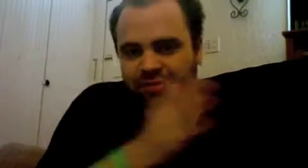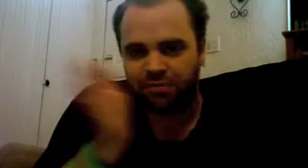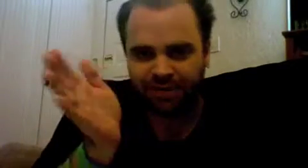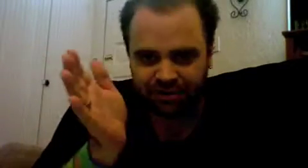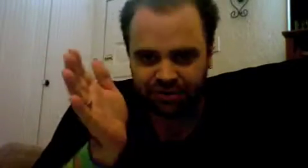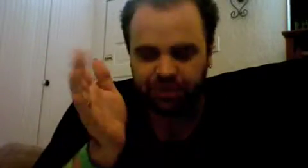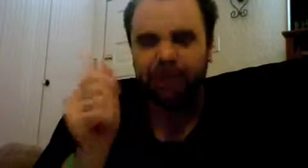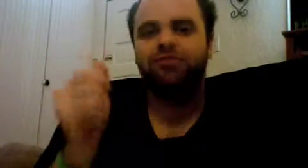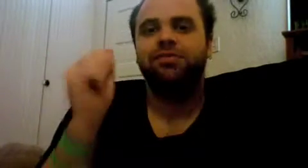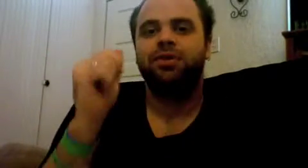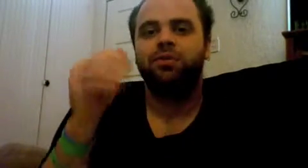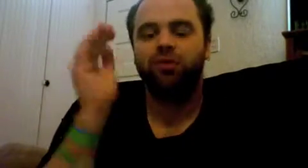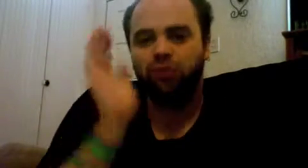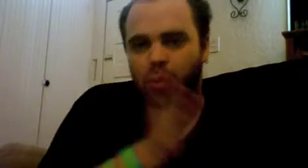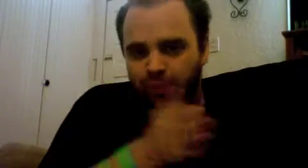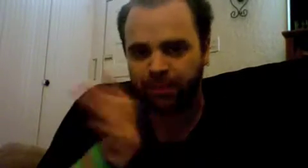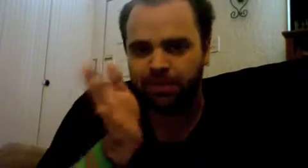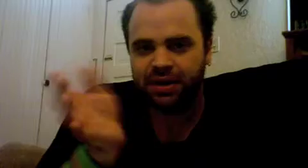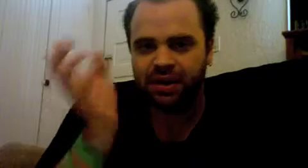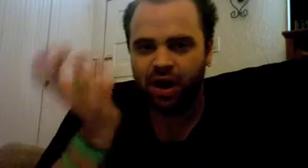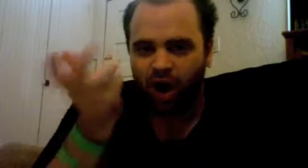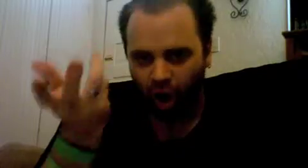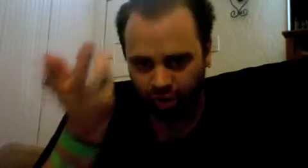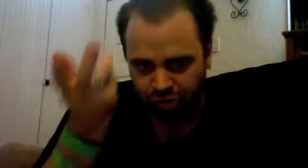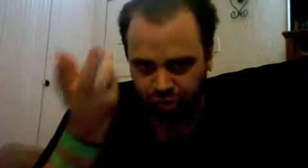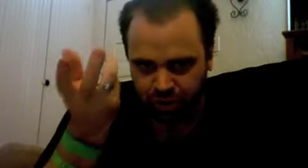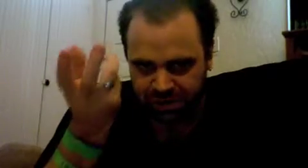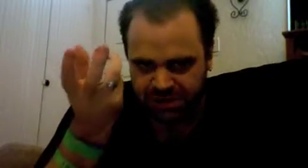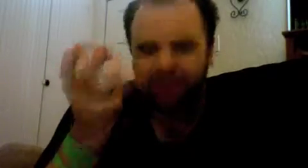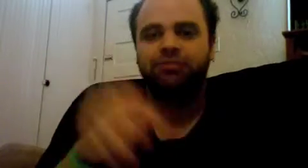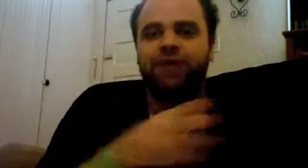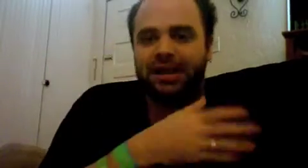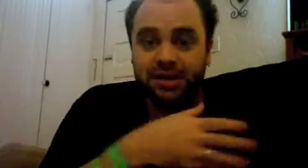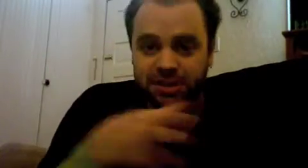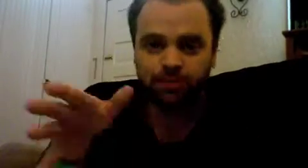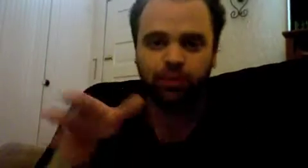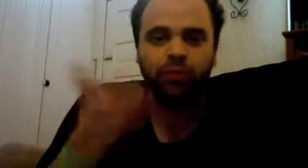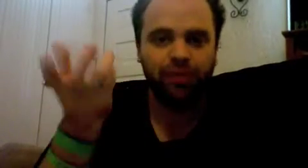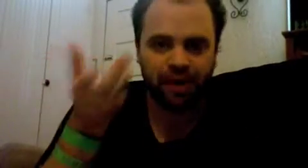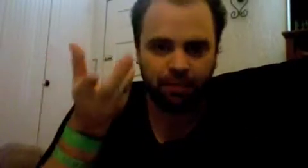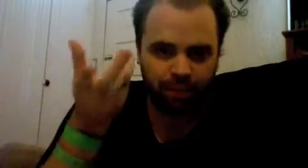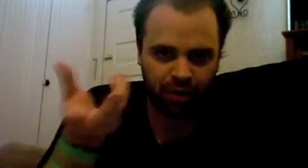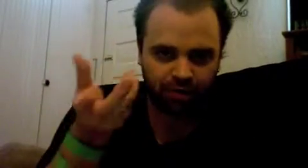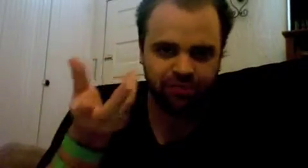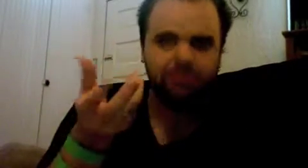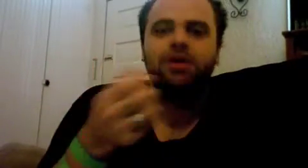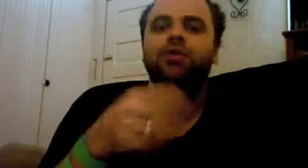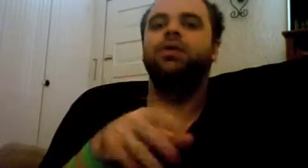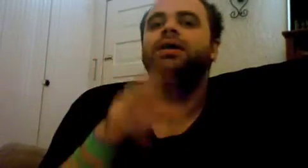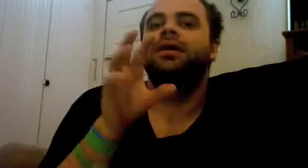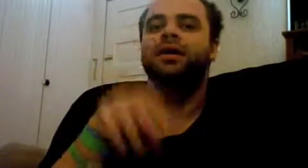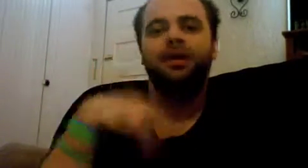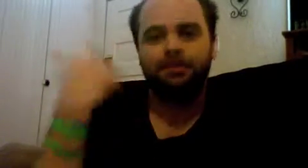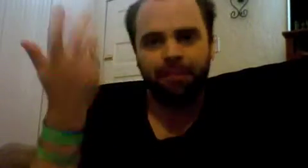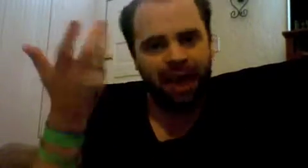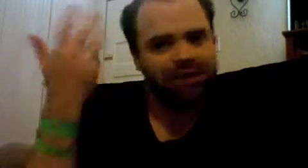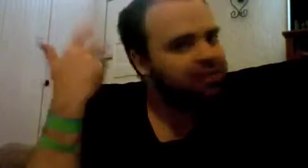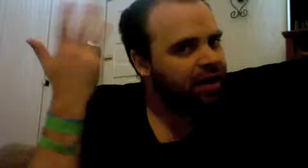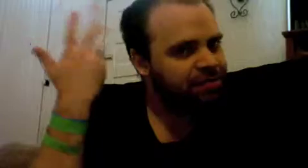self-identical if something were to totally be unto itself and simple without parts right as God is